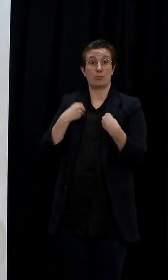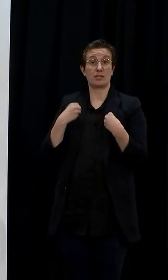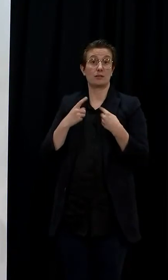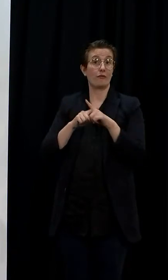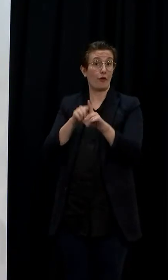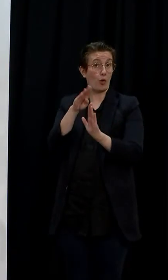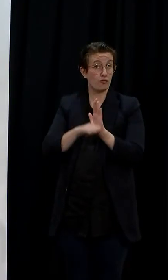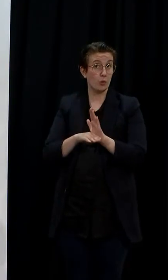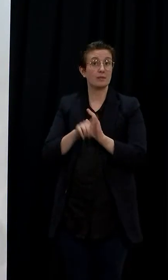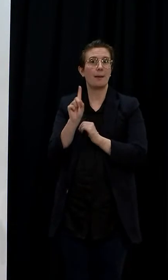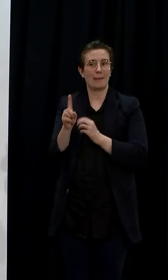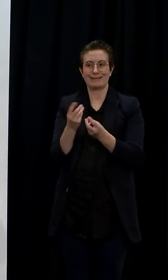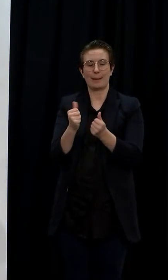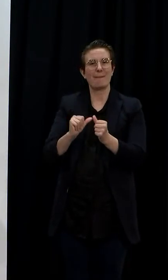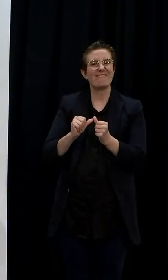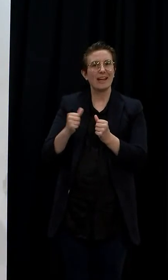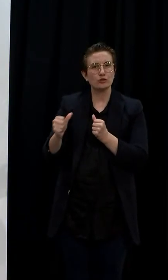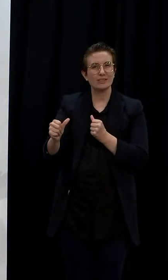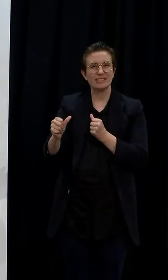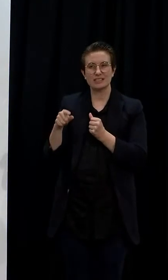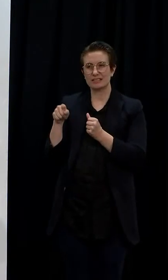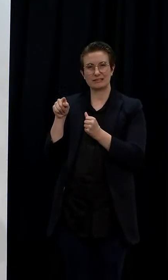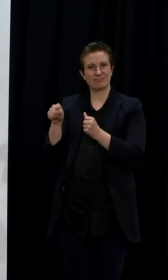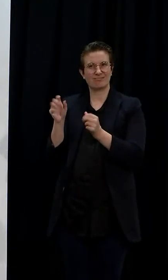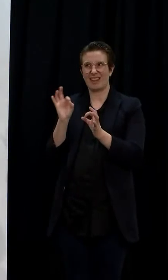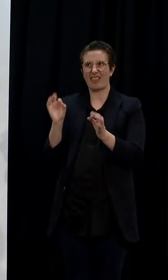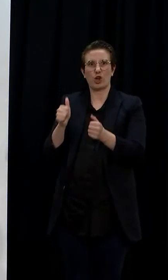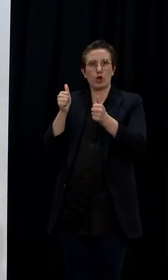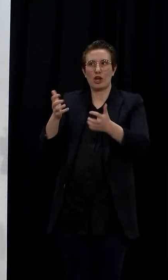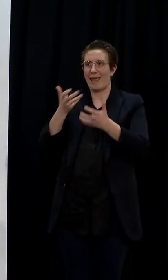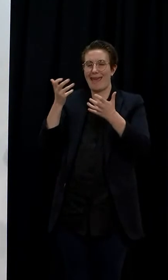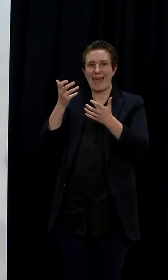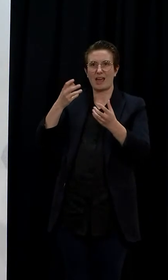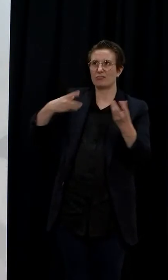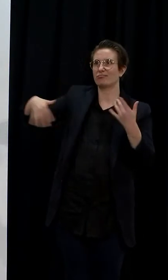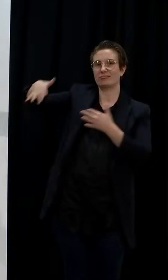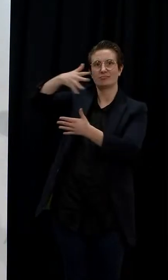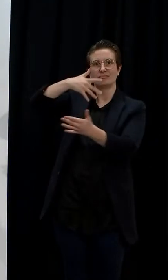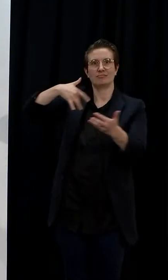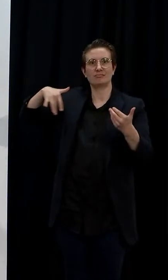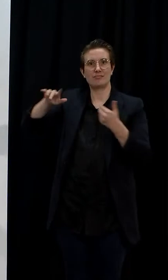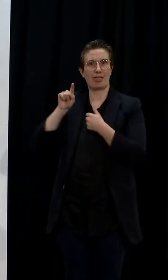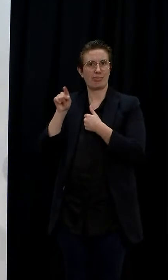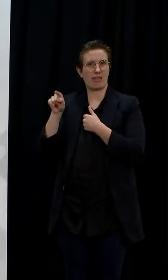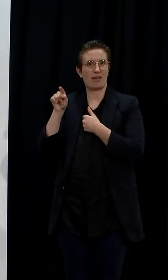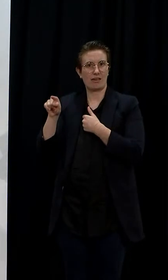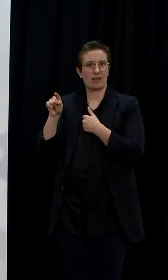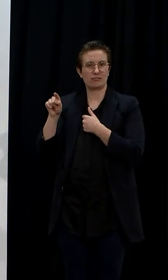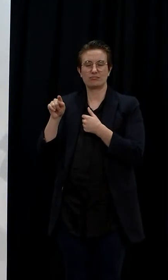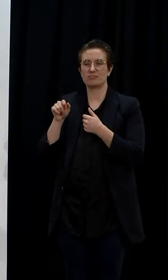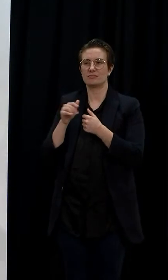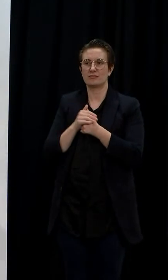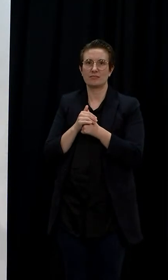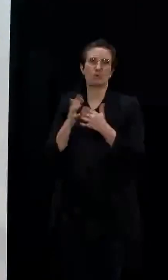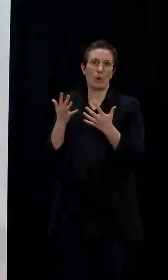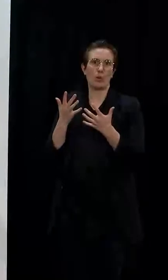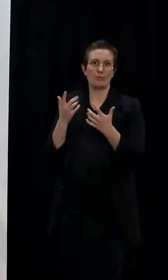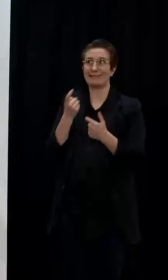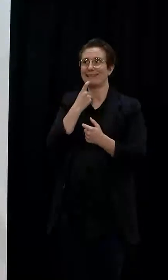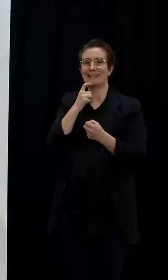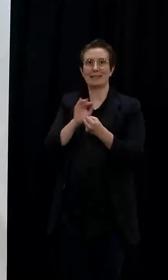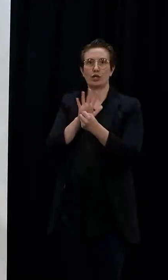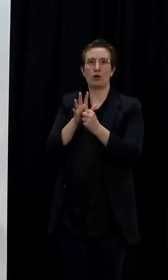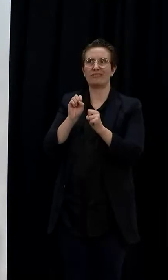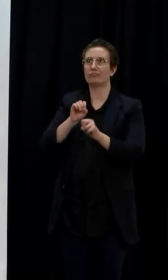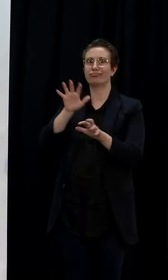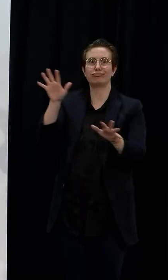not have good ventilation. Very, very hard in those scenarios that the best thing that we can do is just get people out of circulation as early